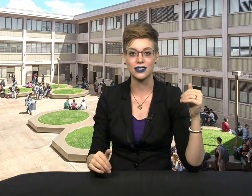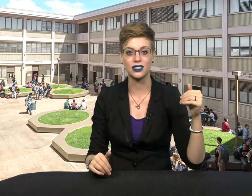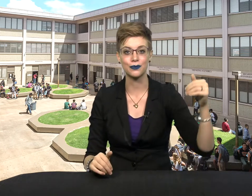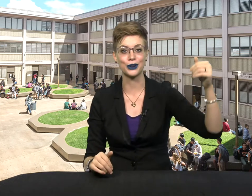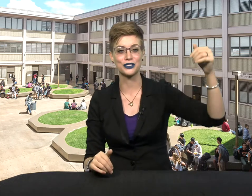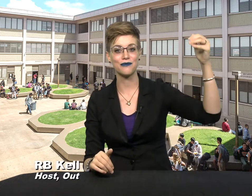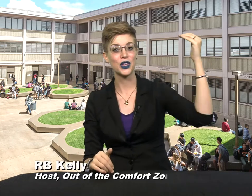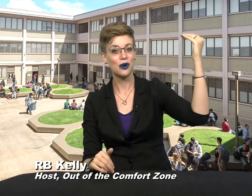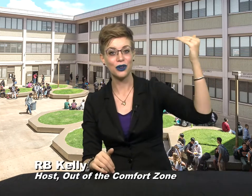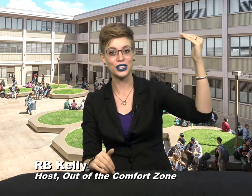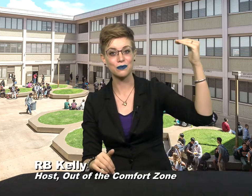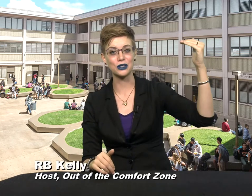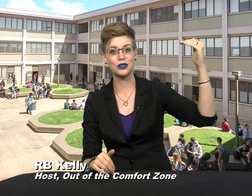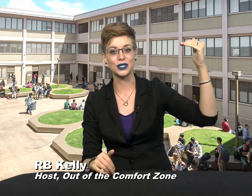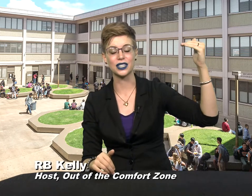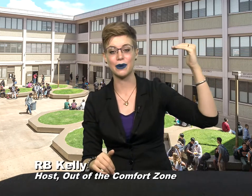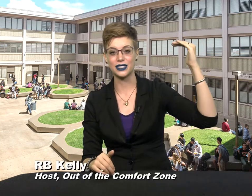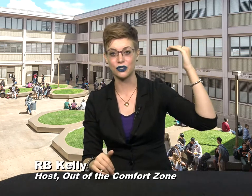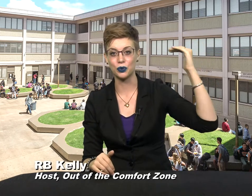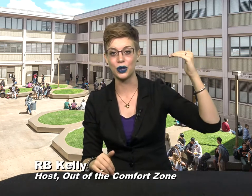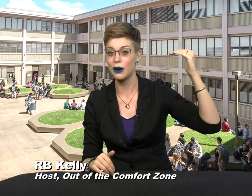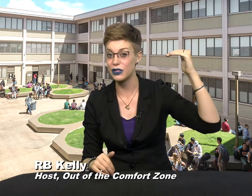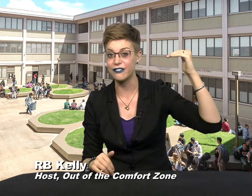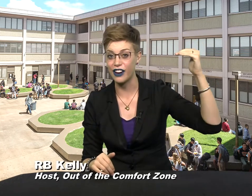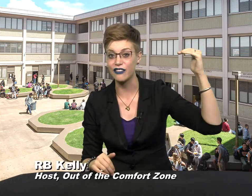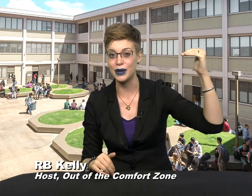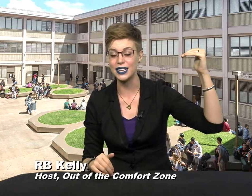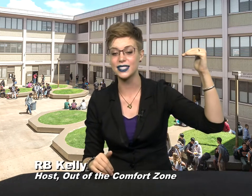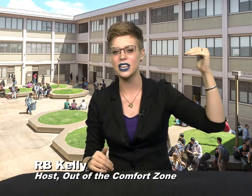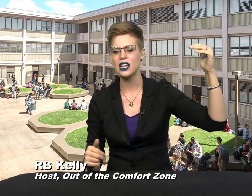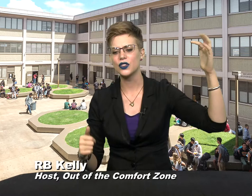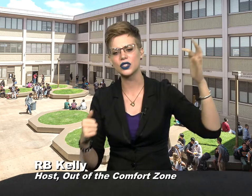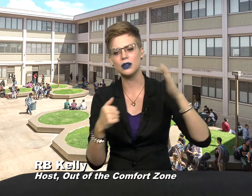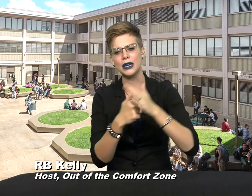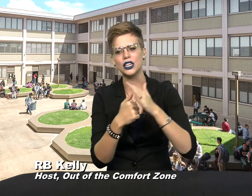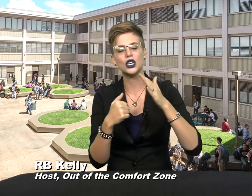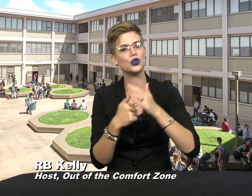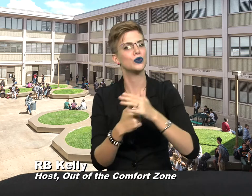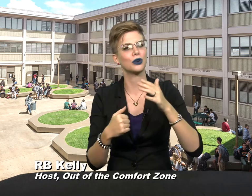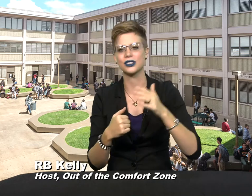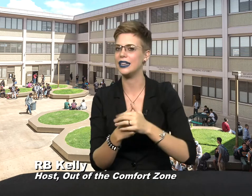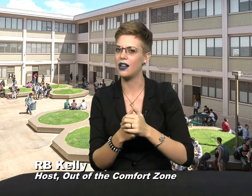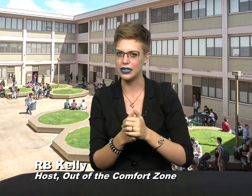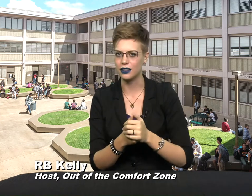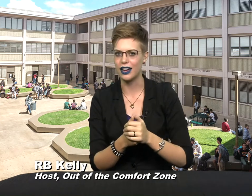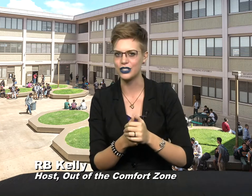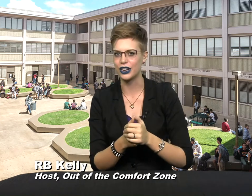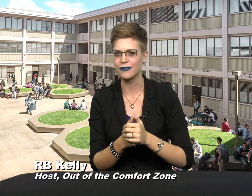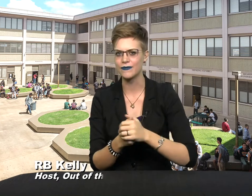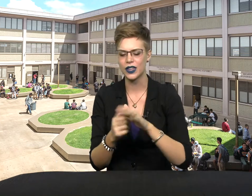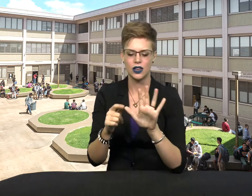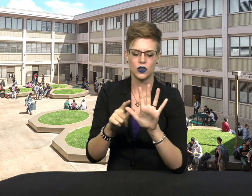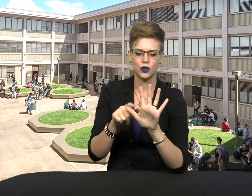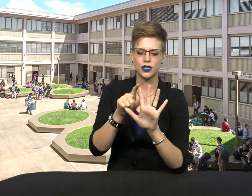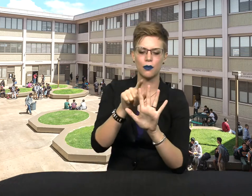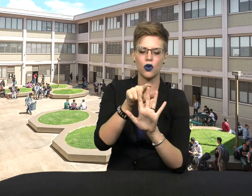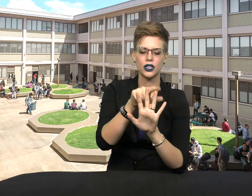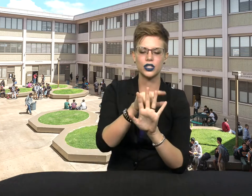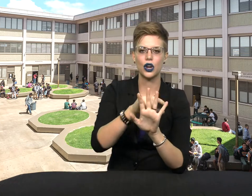to this person, well, this person was expecting a reply within five minutes, there's going to be a huge personality clash there. So it's important to know